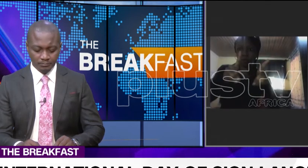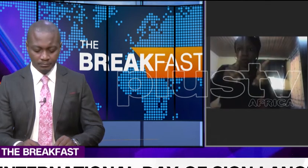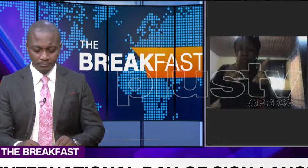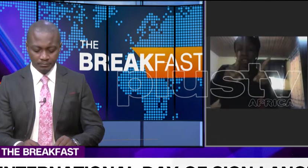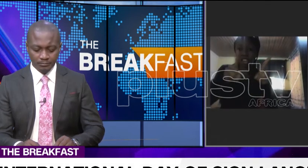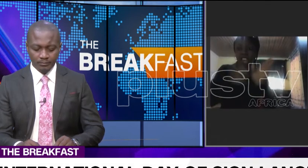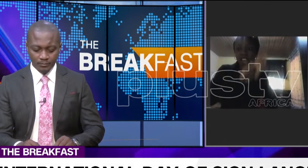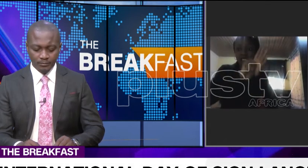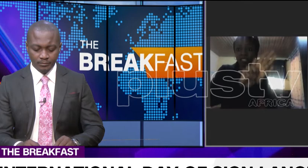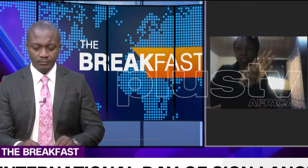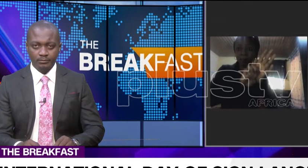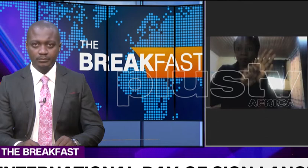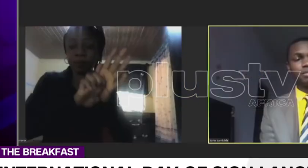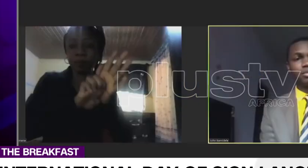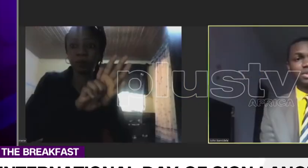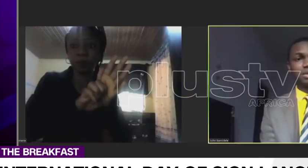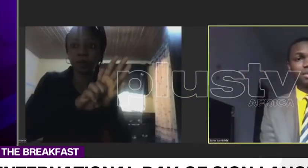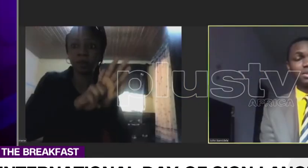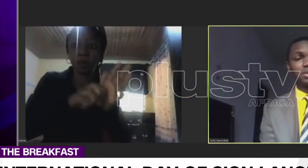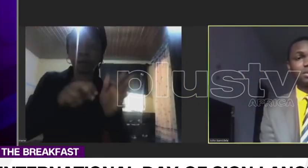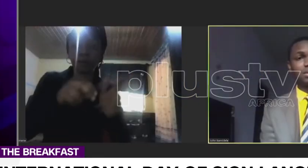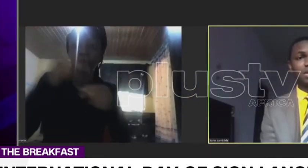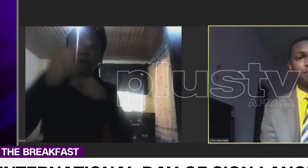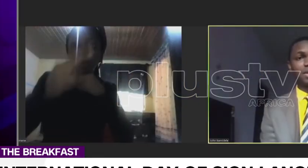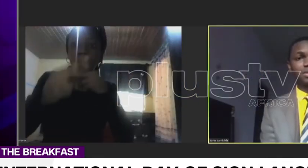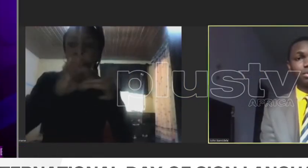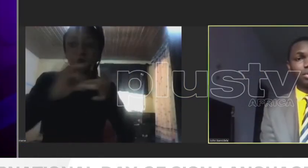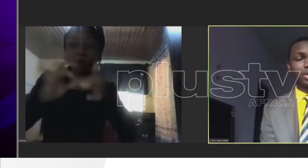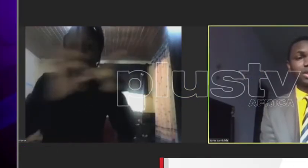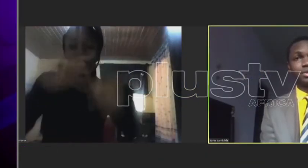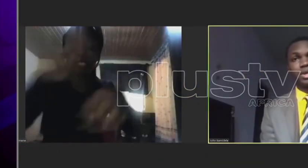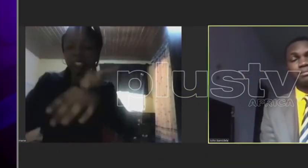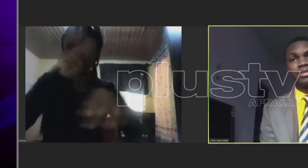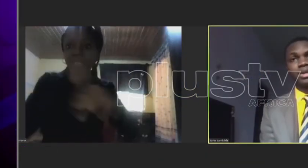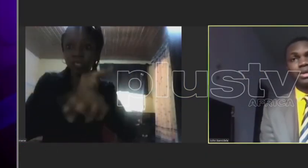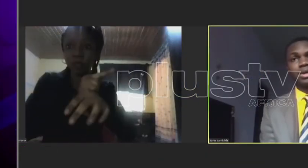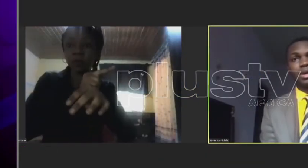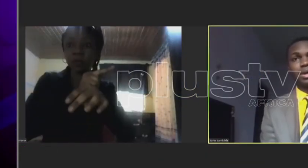on the Rights of People with Disability, now passing to law in Nigeria. And